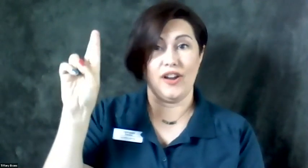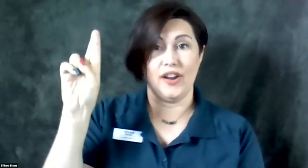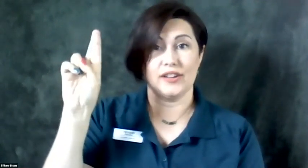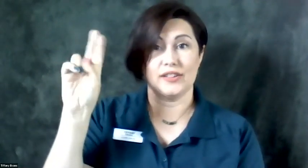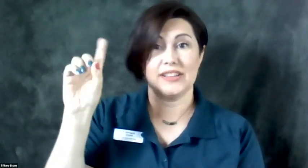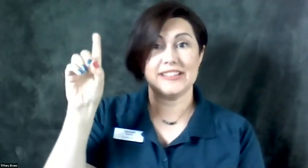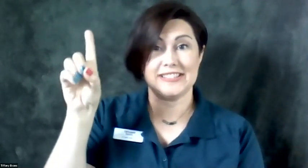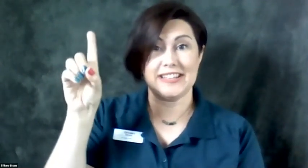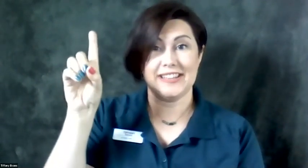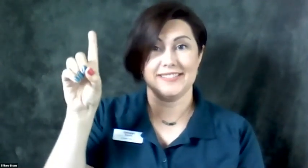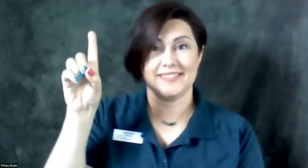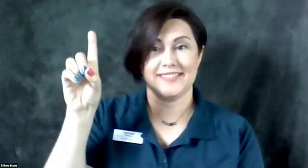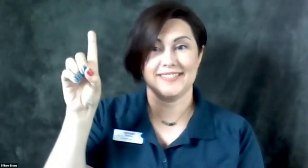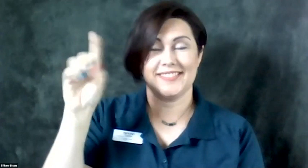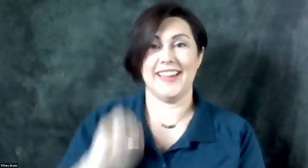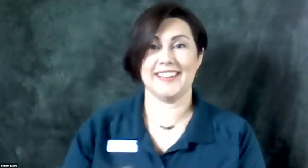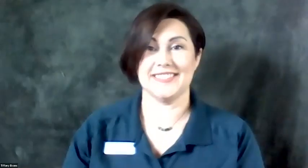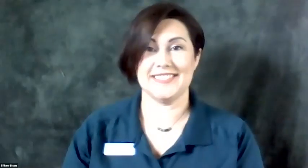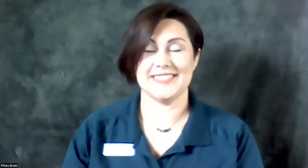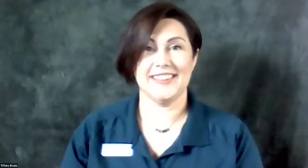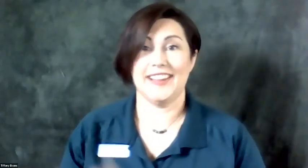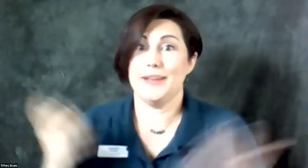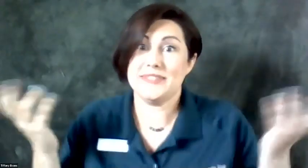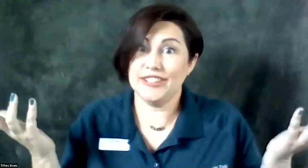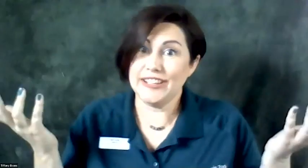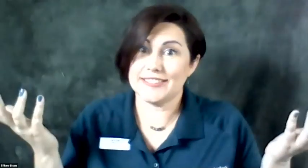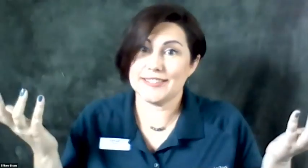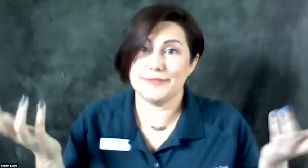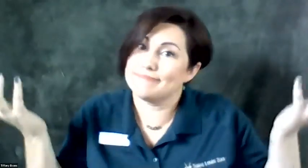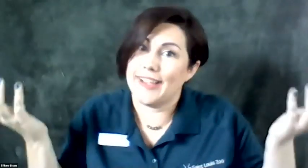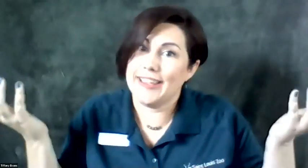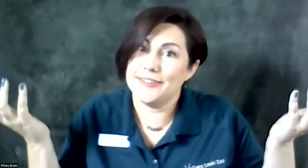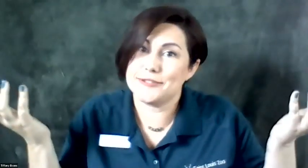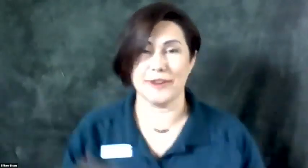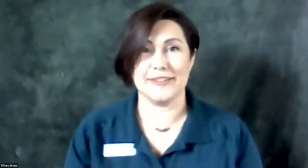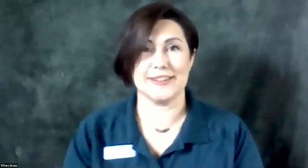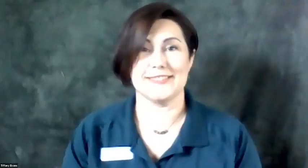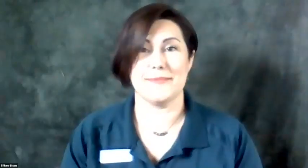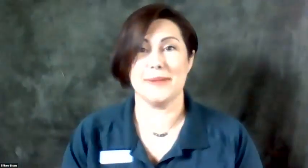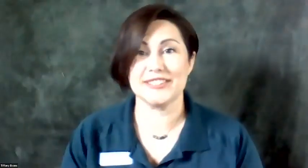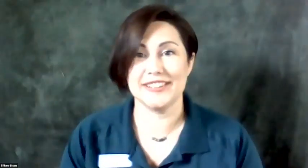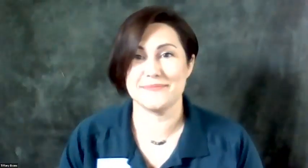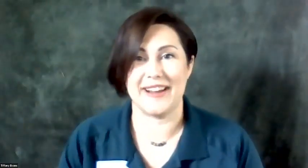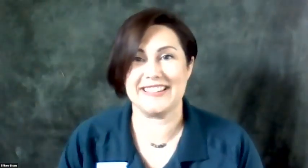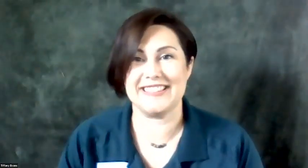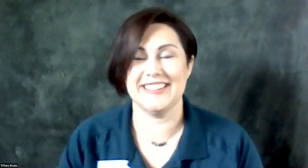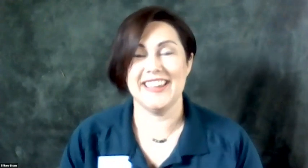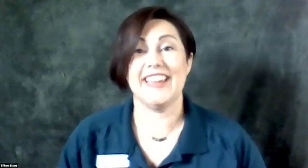D Excellent. And I'm still learning. So I can't always do it perfect all the time. I'm still learning and practicing and I